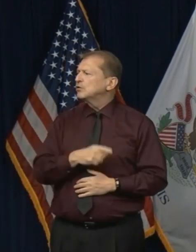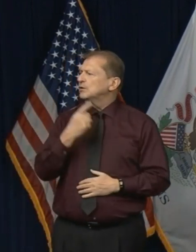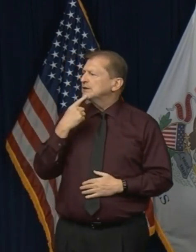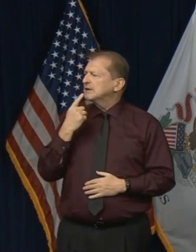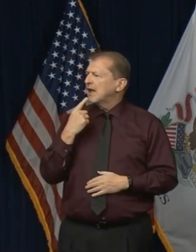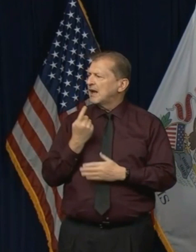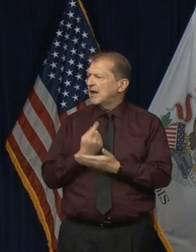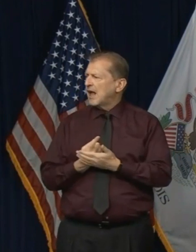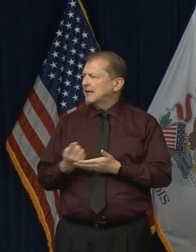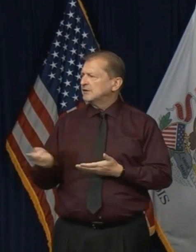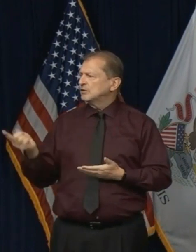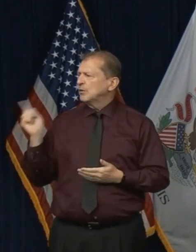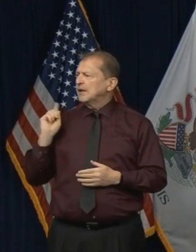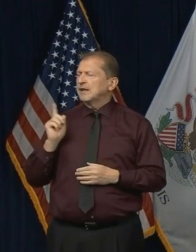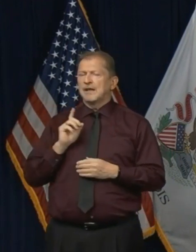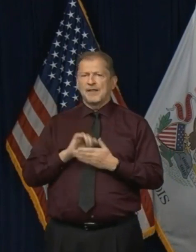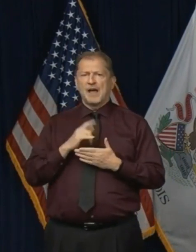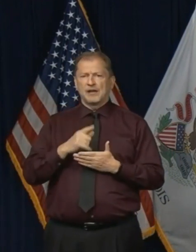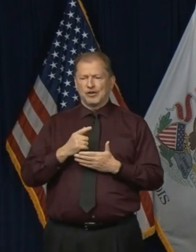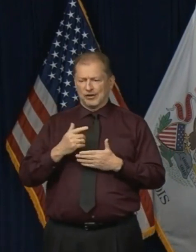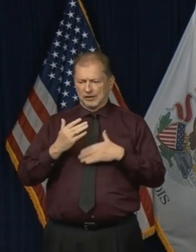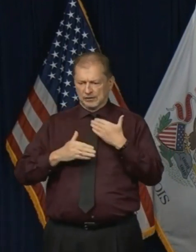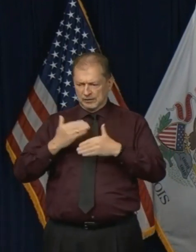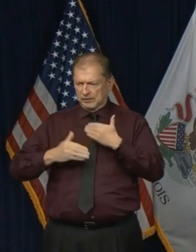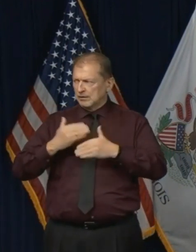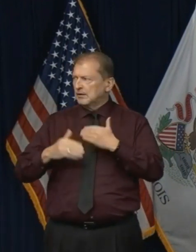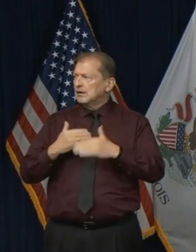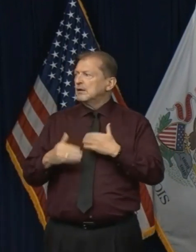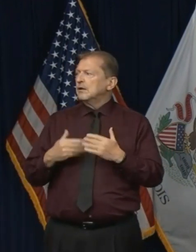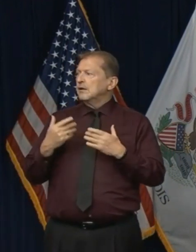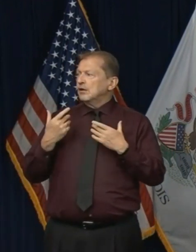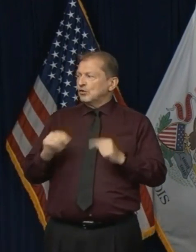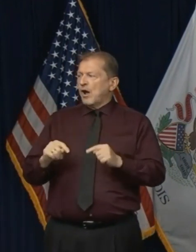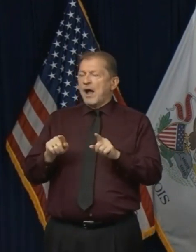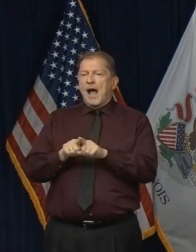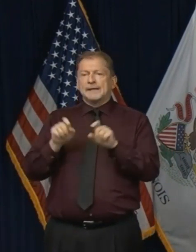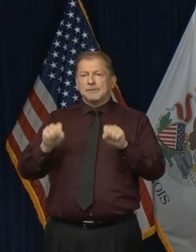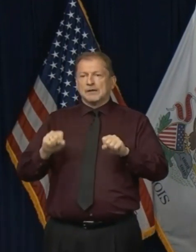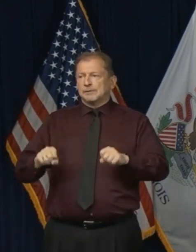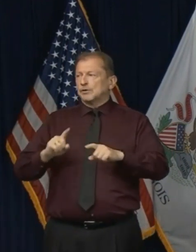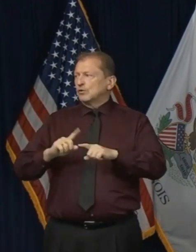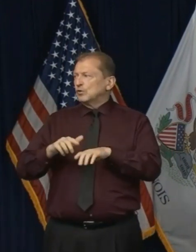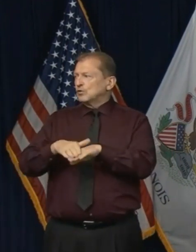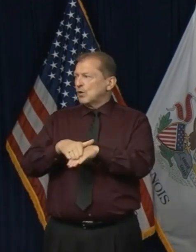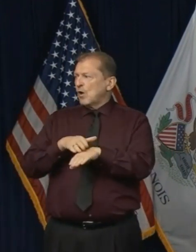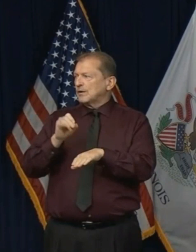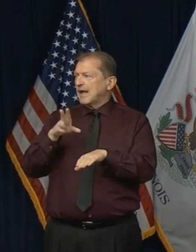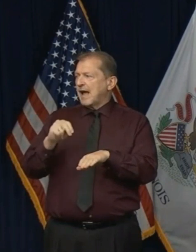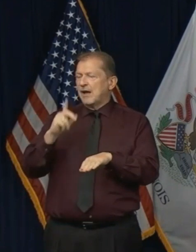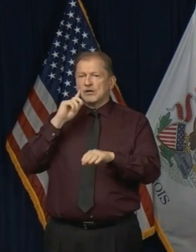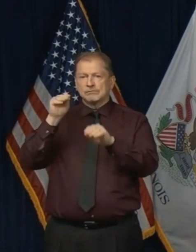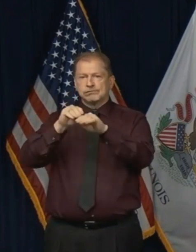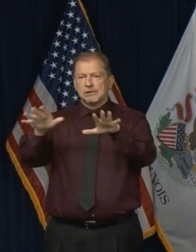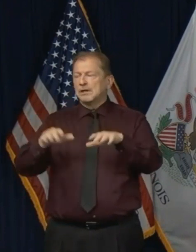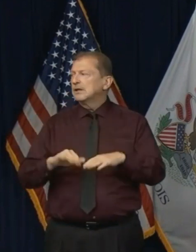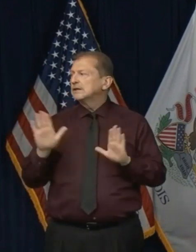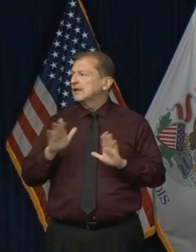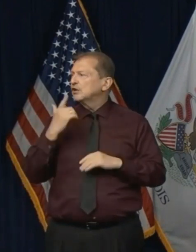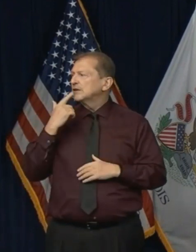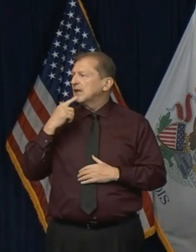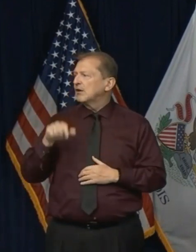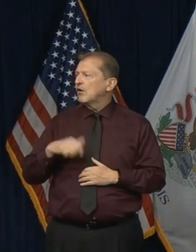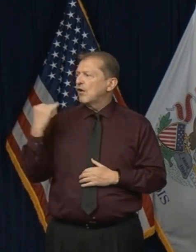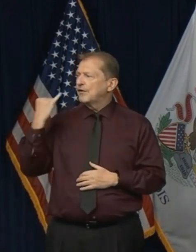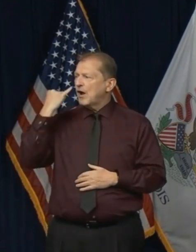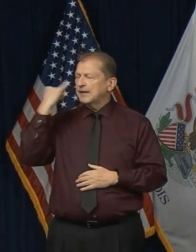last week that you'd exhausted nearly every step at the state level to slow COVID-19 spread. On Sunday, you mentioned some other measures such as temperature